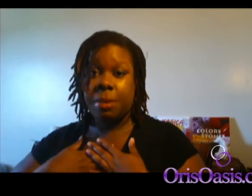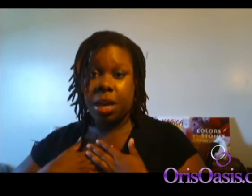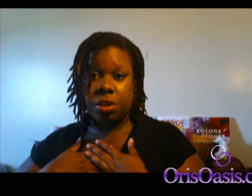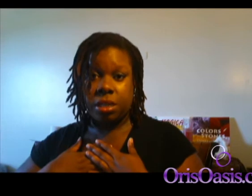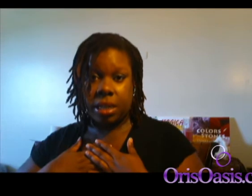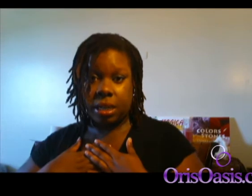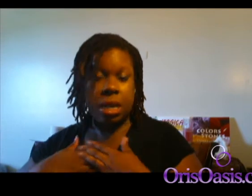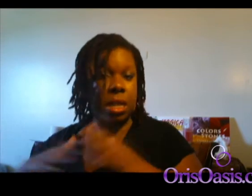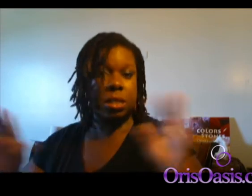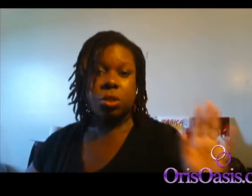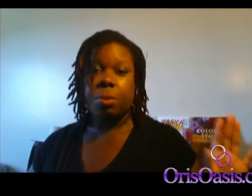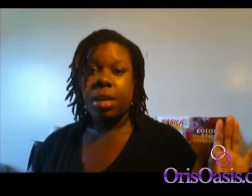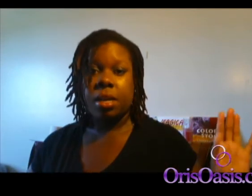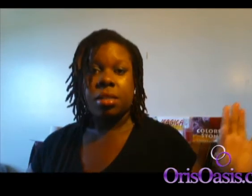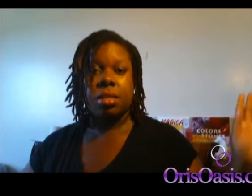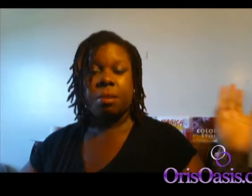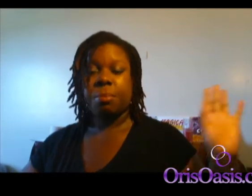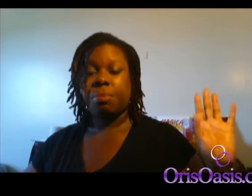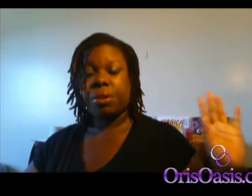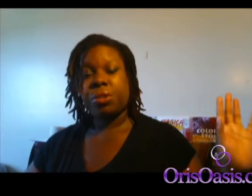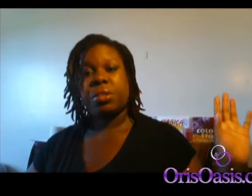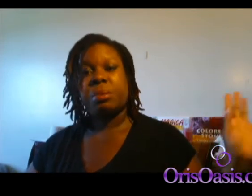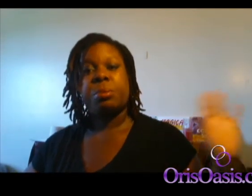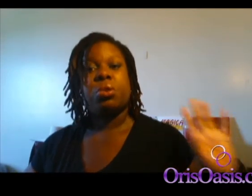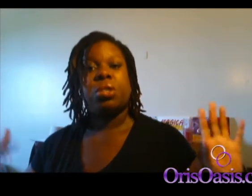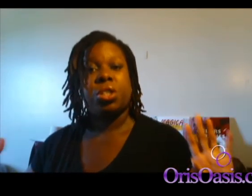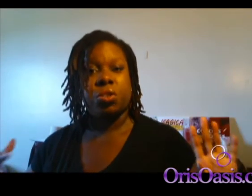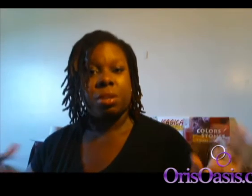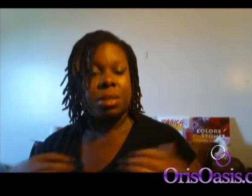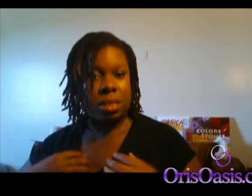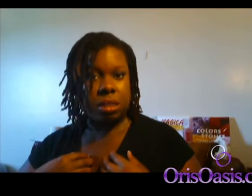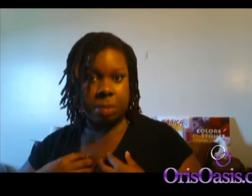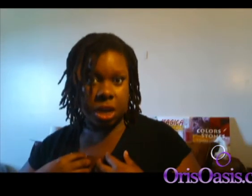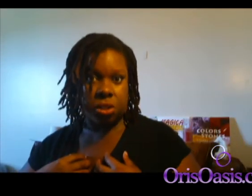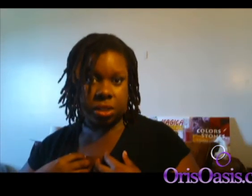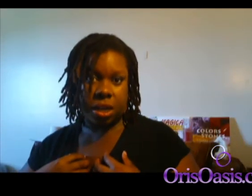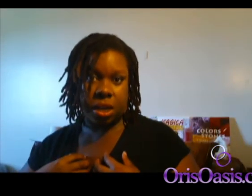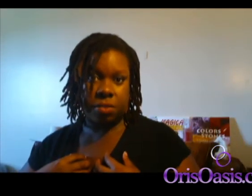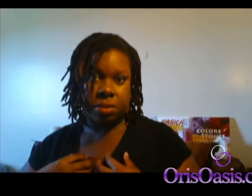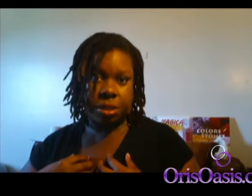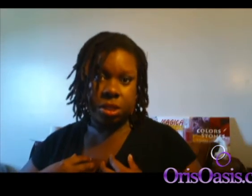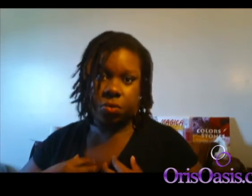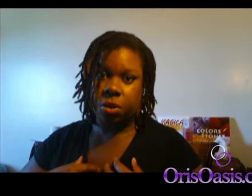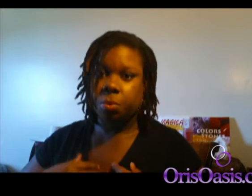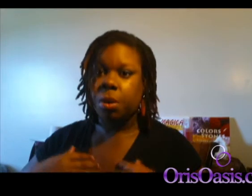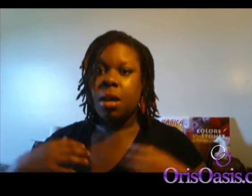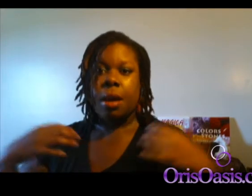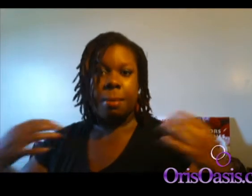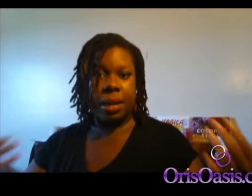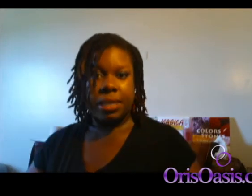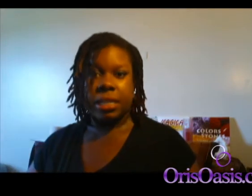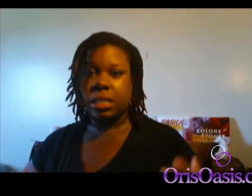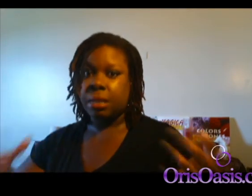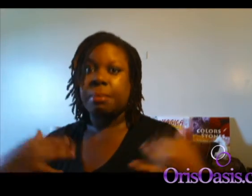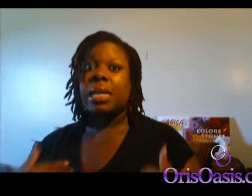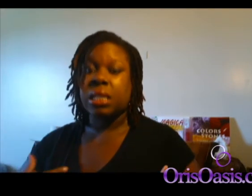understanding. This is nobody else's. I'm pretty sure some people are going to disagree, but this is my understanding of dimensions from meditations and my studies.